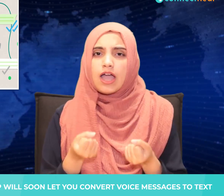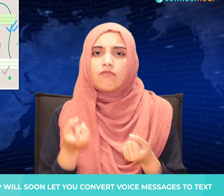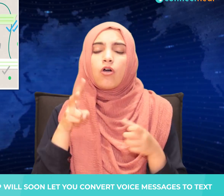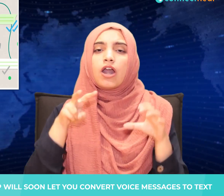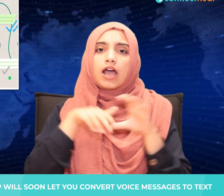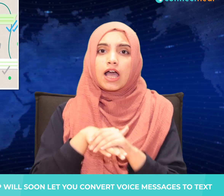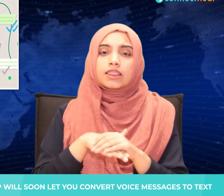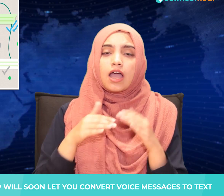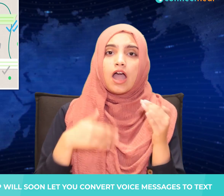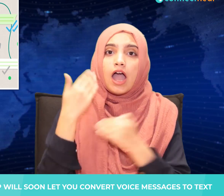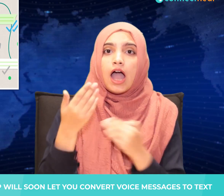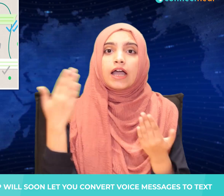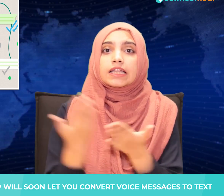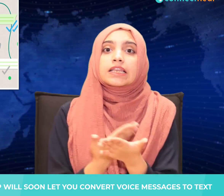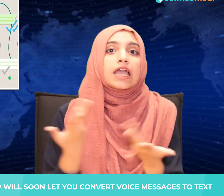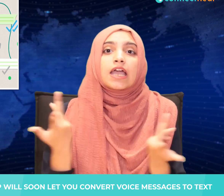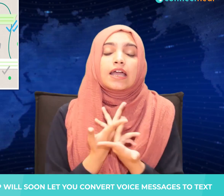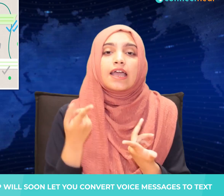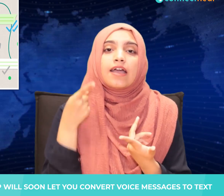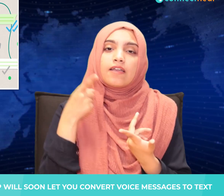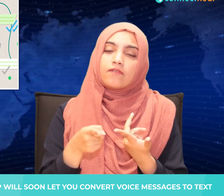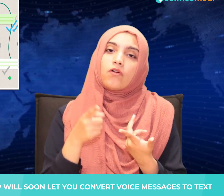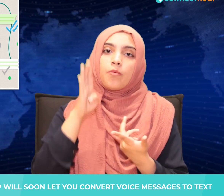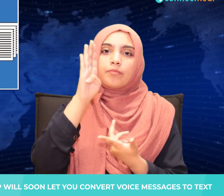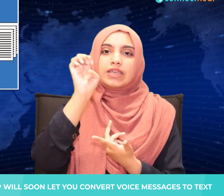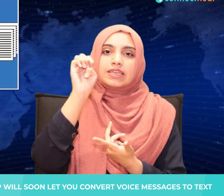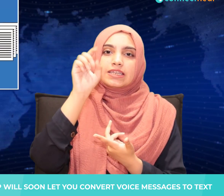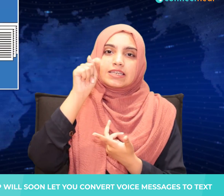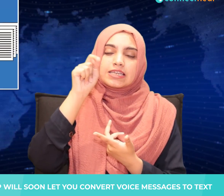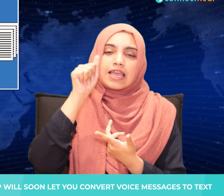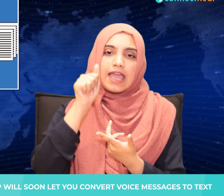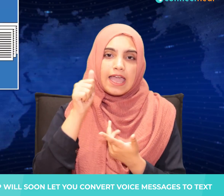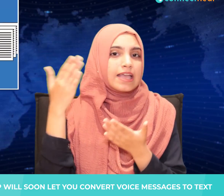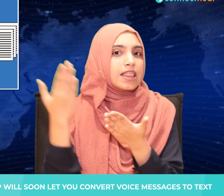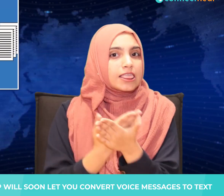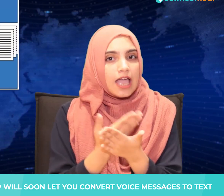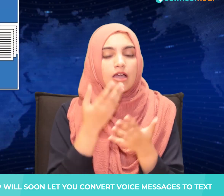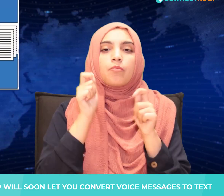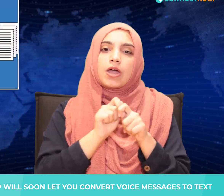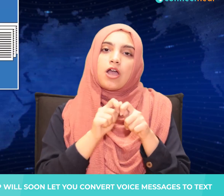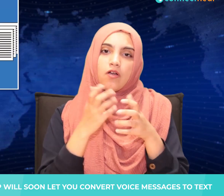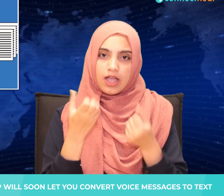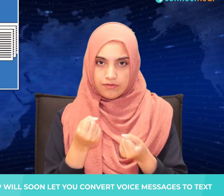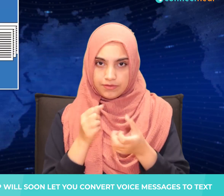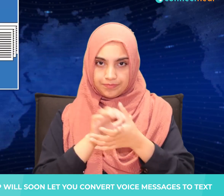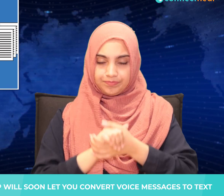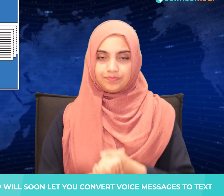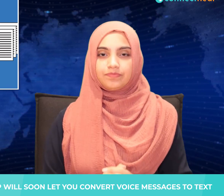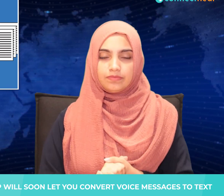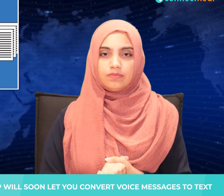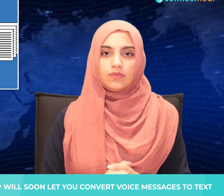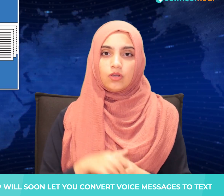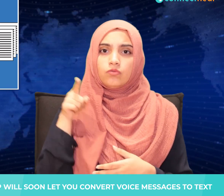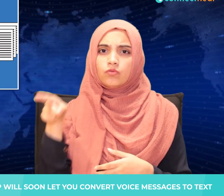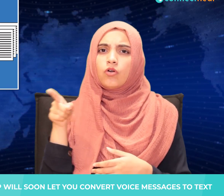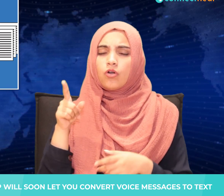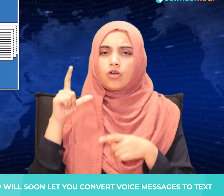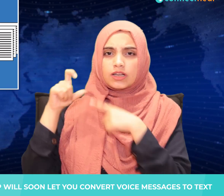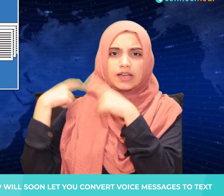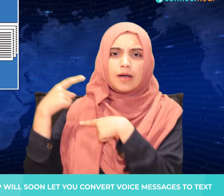whatsapp feature in a new beta build according to their report whatsapp